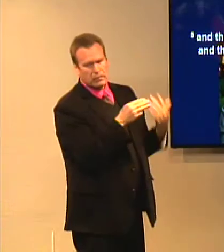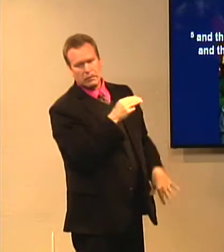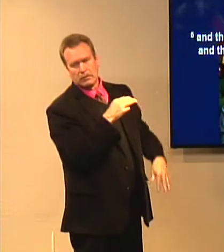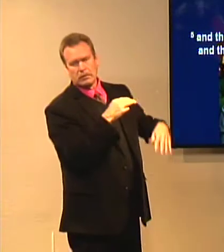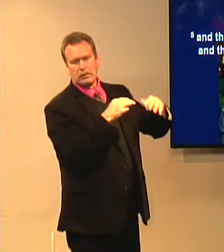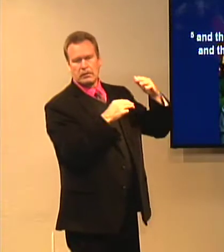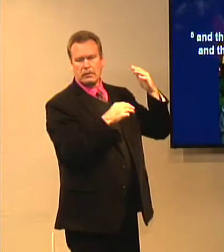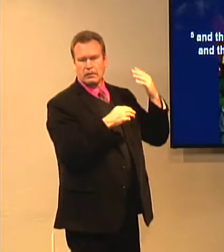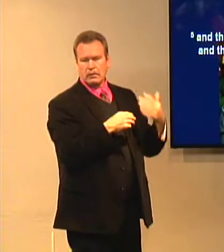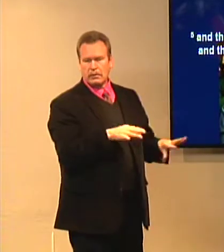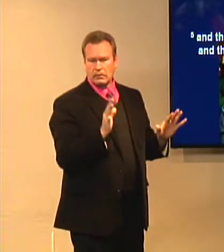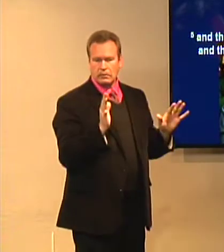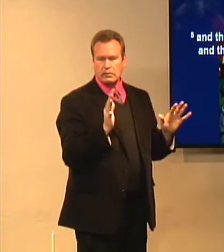Lord, truly.